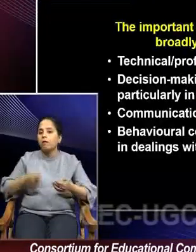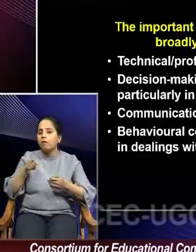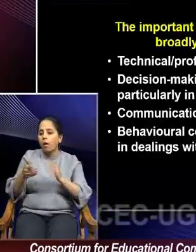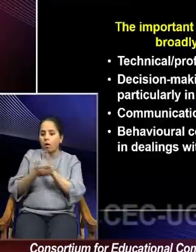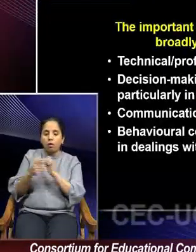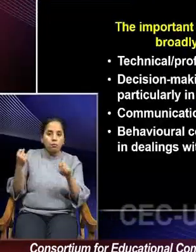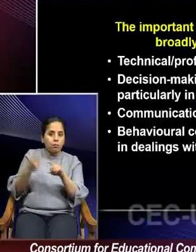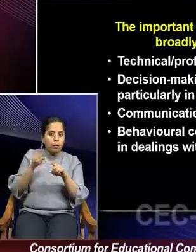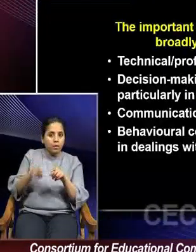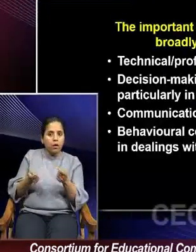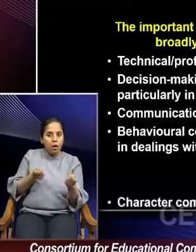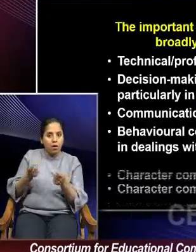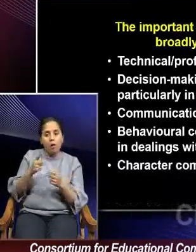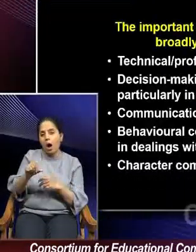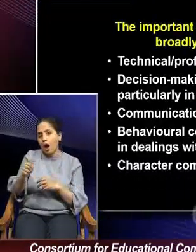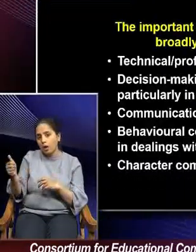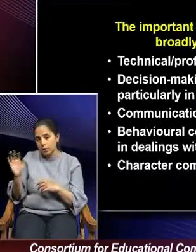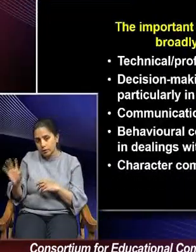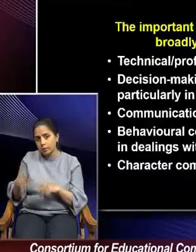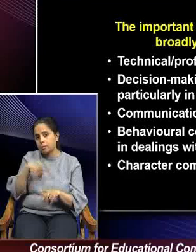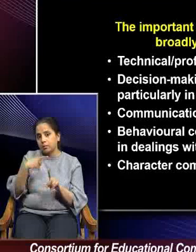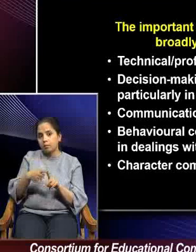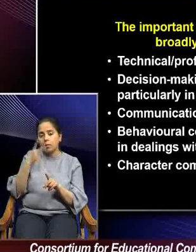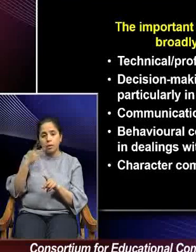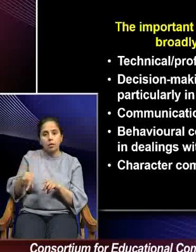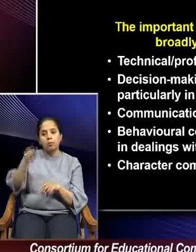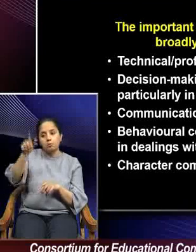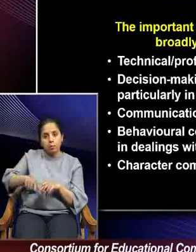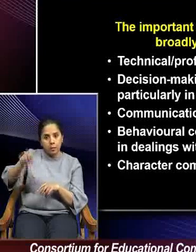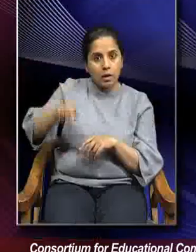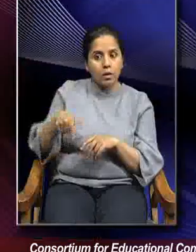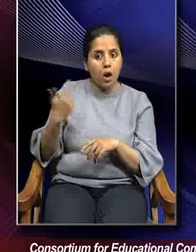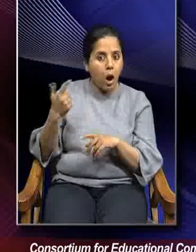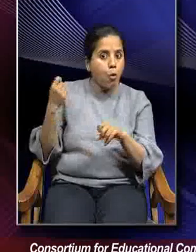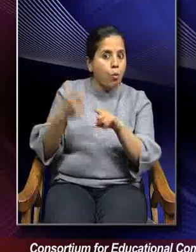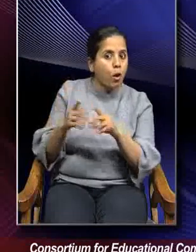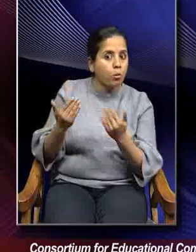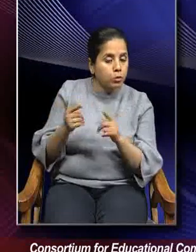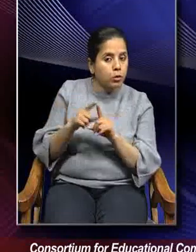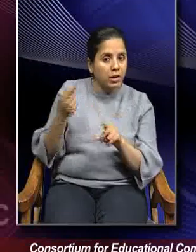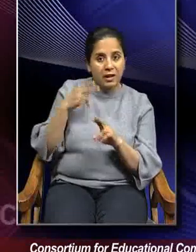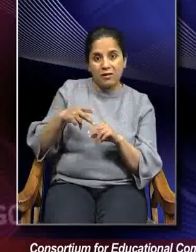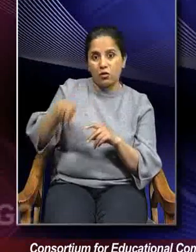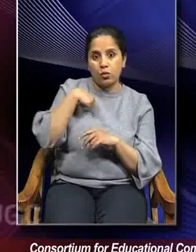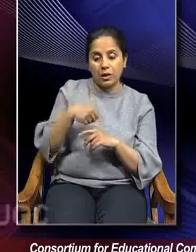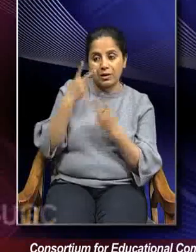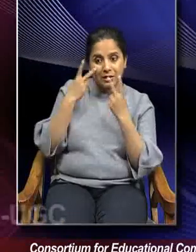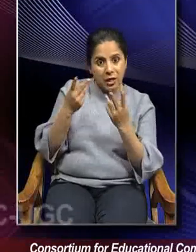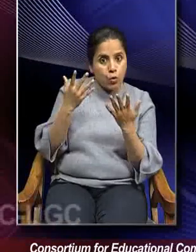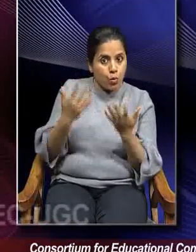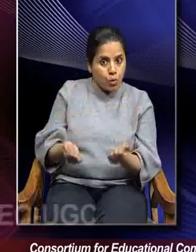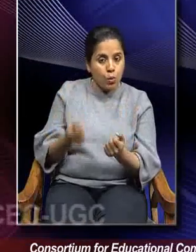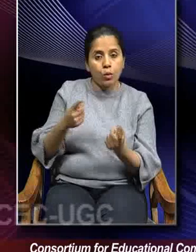reflected in the dealings with others and eventually the character competence. So, if I have to classify these